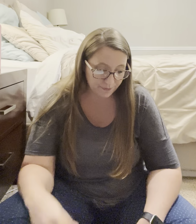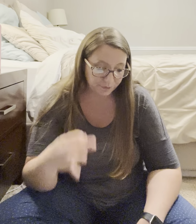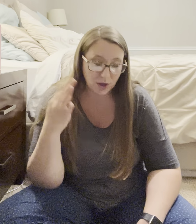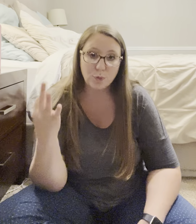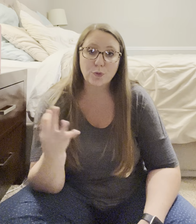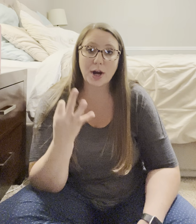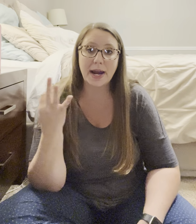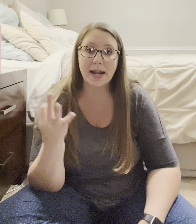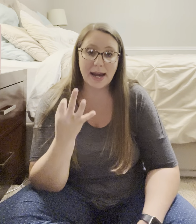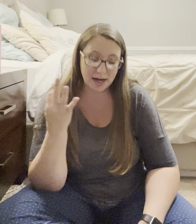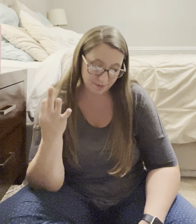Friday.